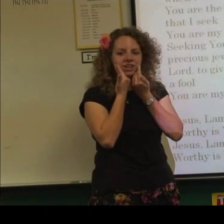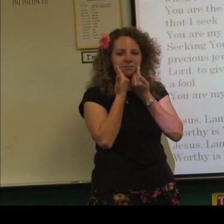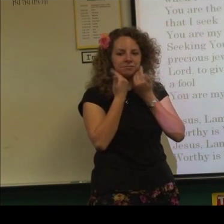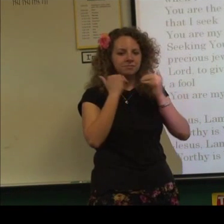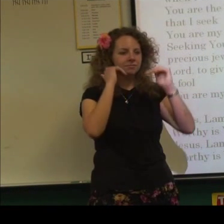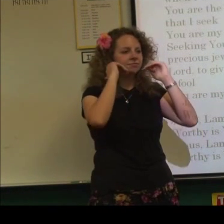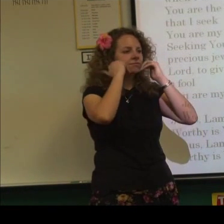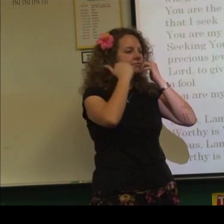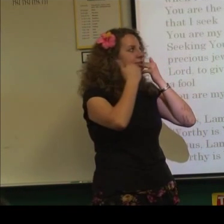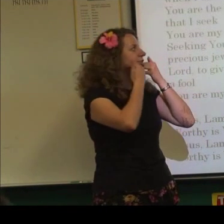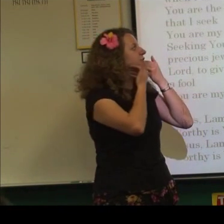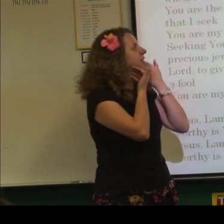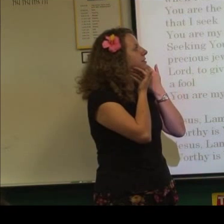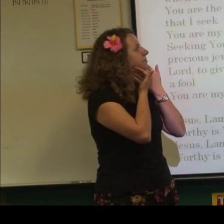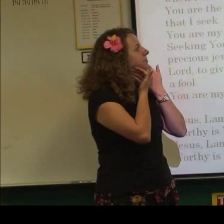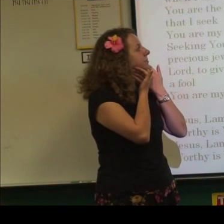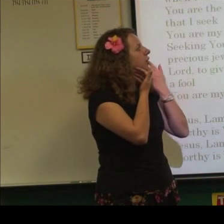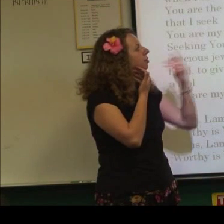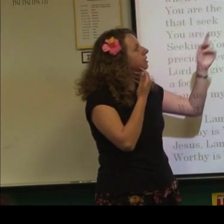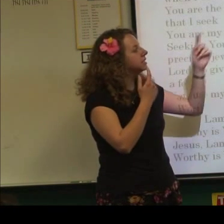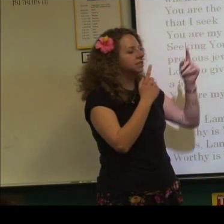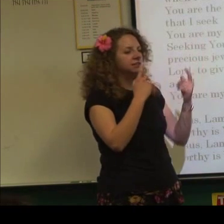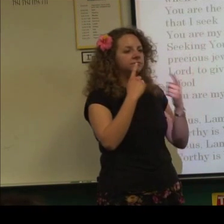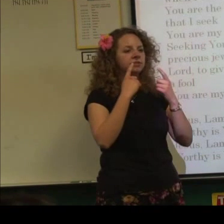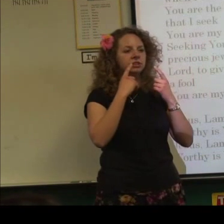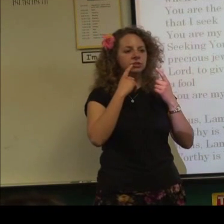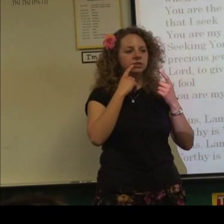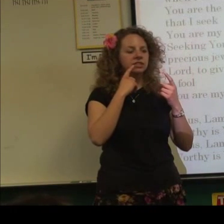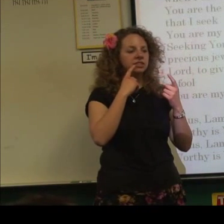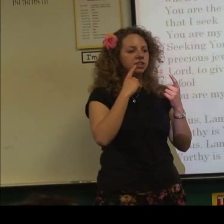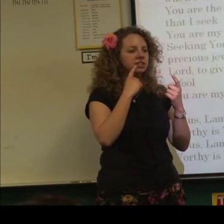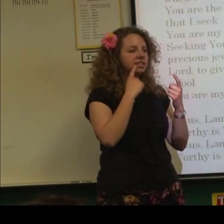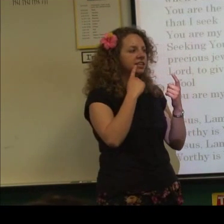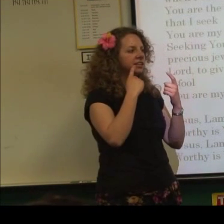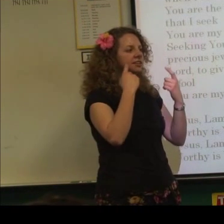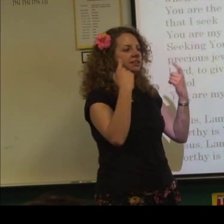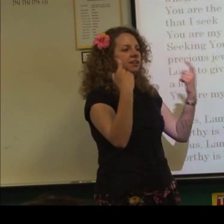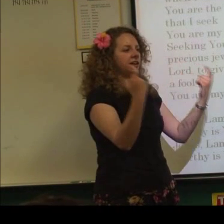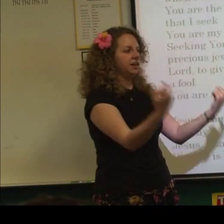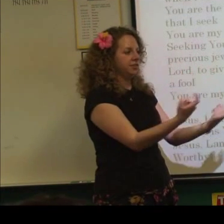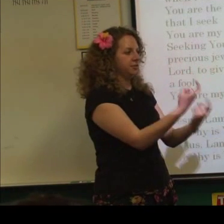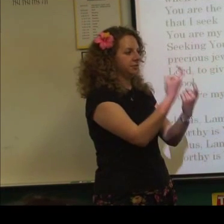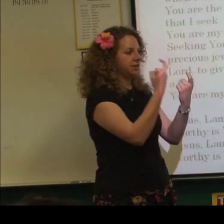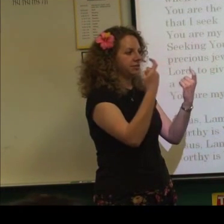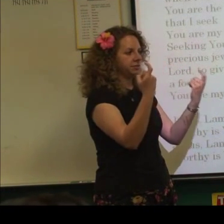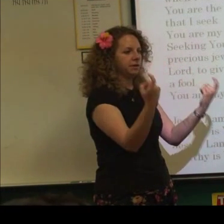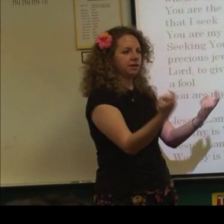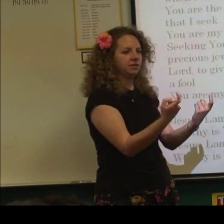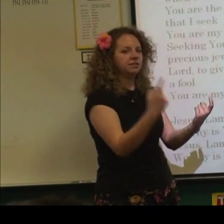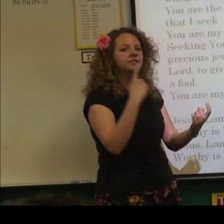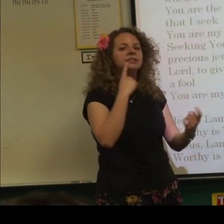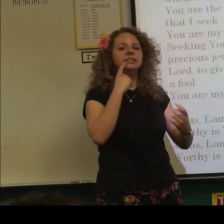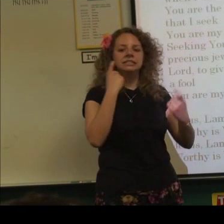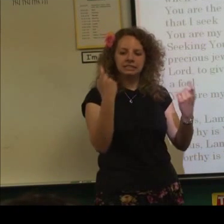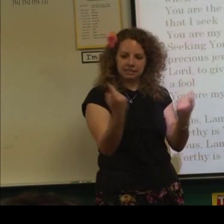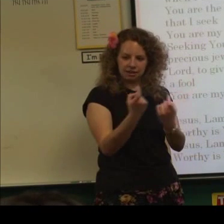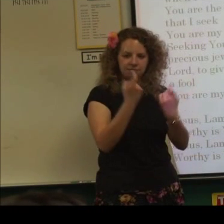Shame. Shame. Oh, and sin. So sin starts here and then goes out this way. Sin.